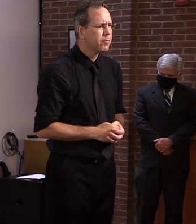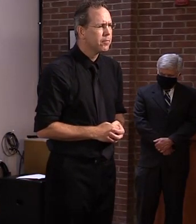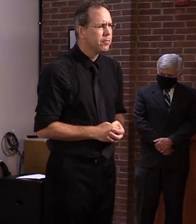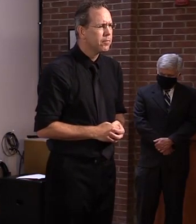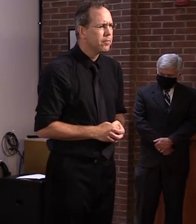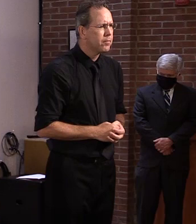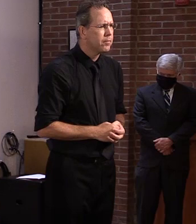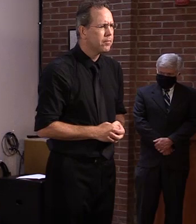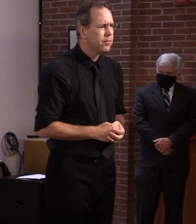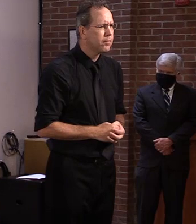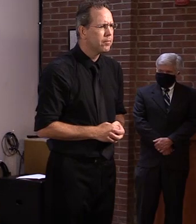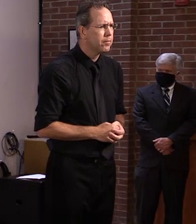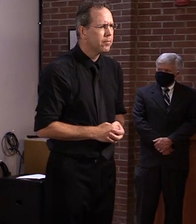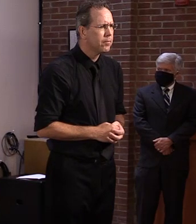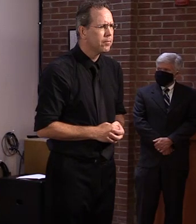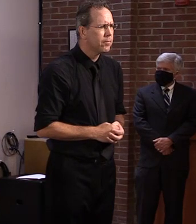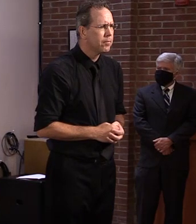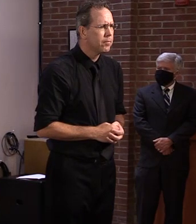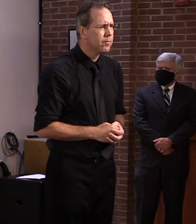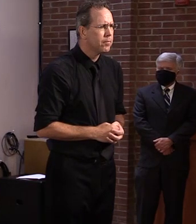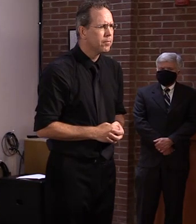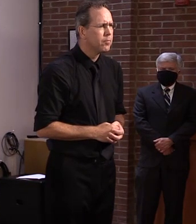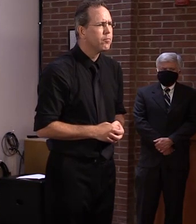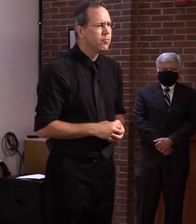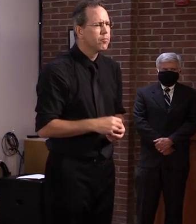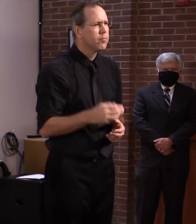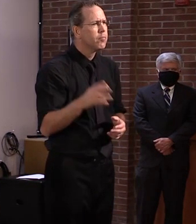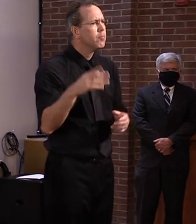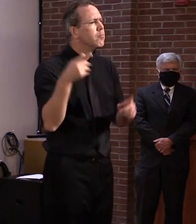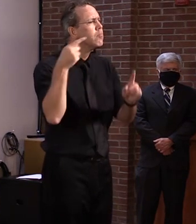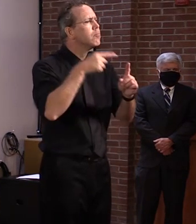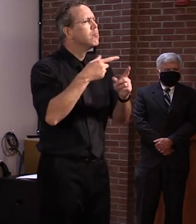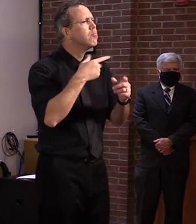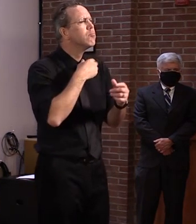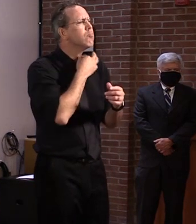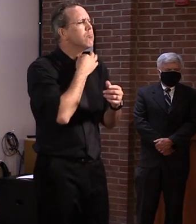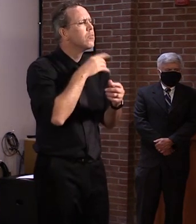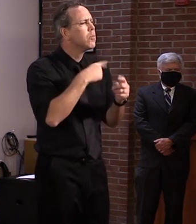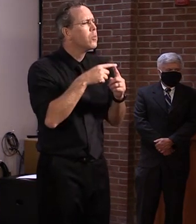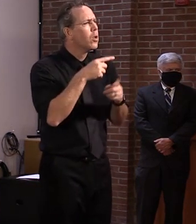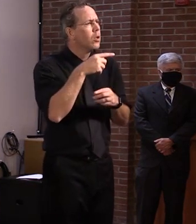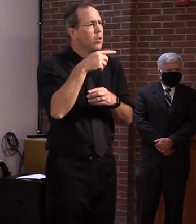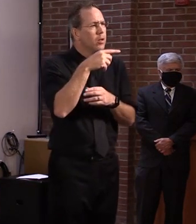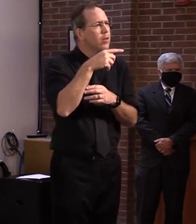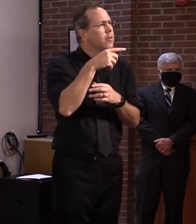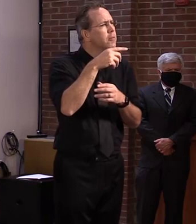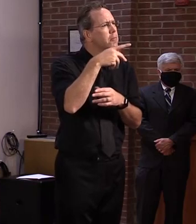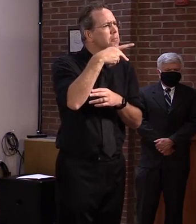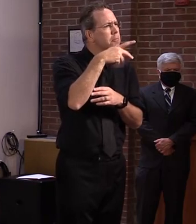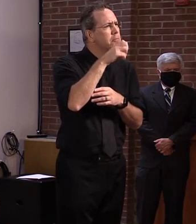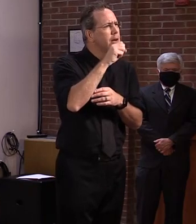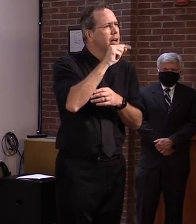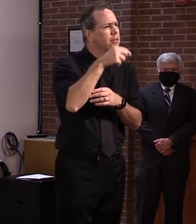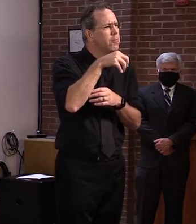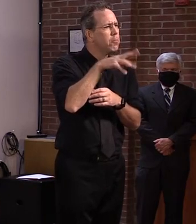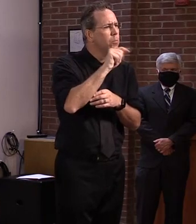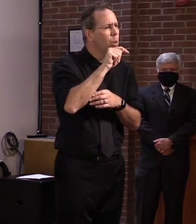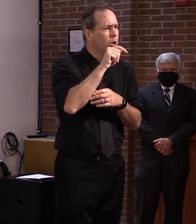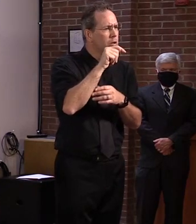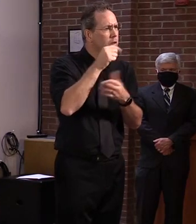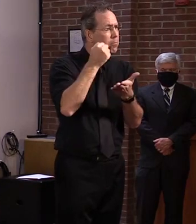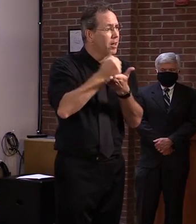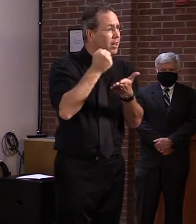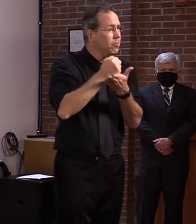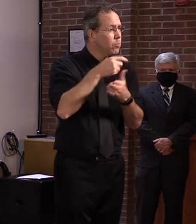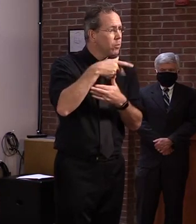renewal? It sounded like some people have had their check cash, but no passport has arrived. And this was months ago that they sent them in. So that's